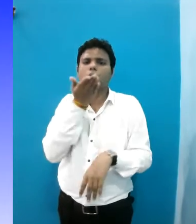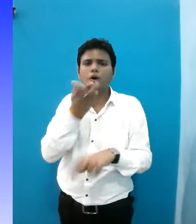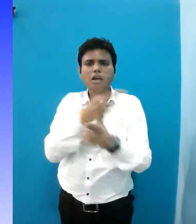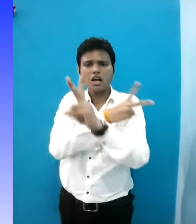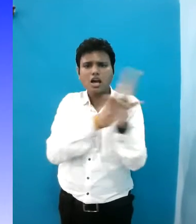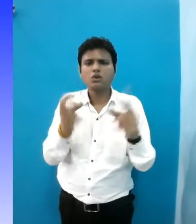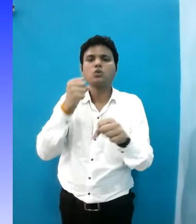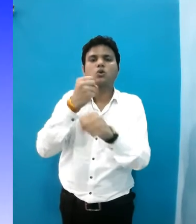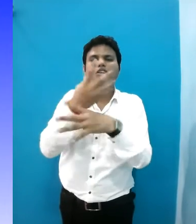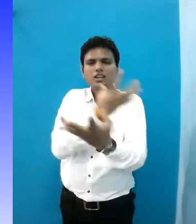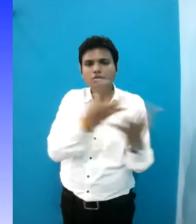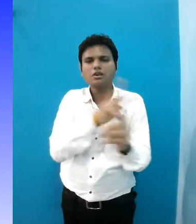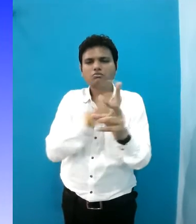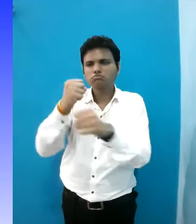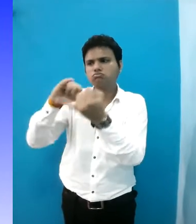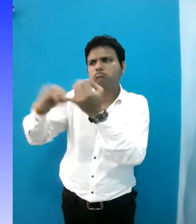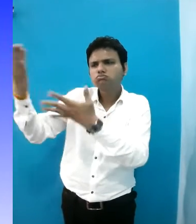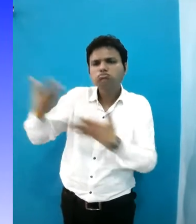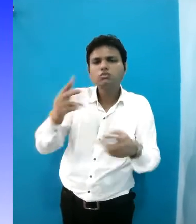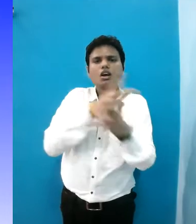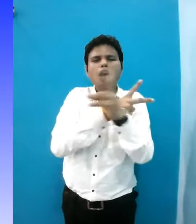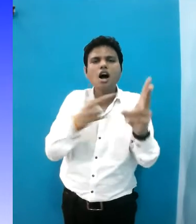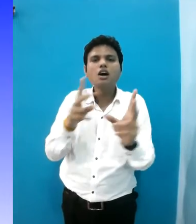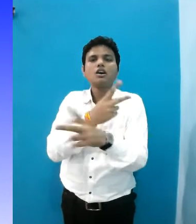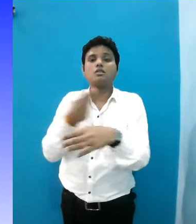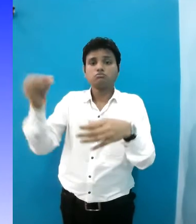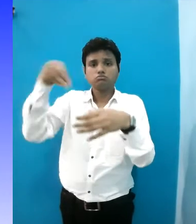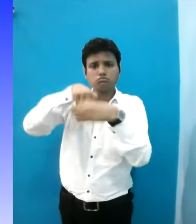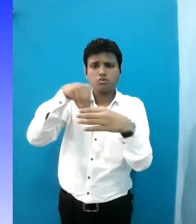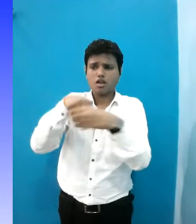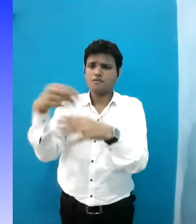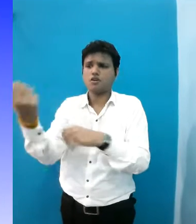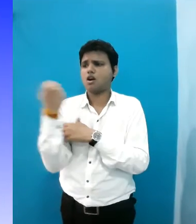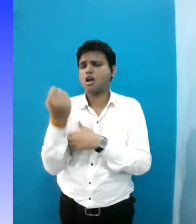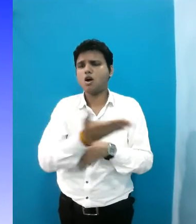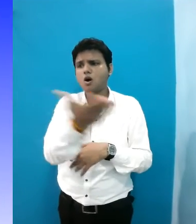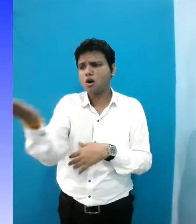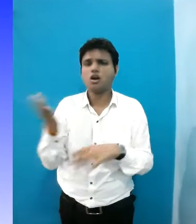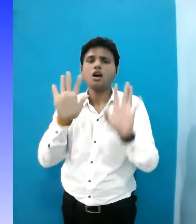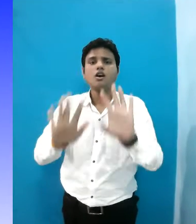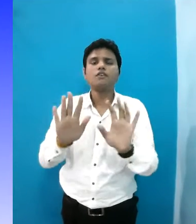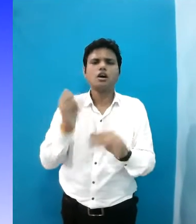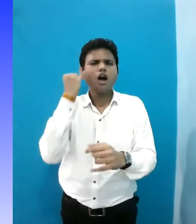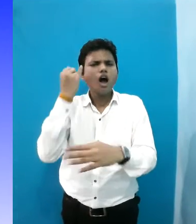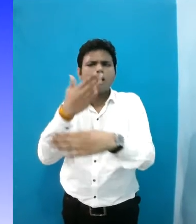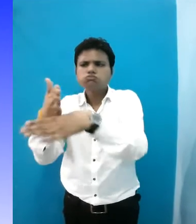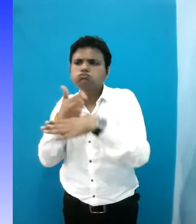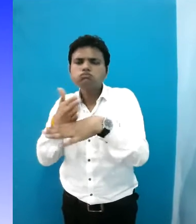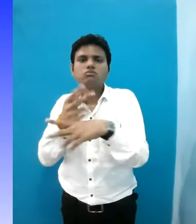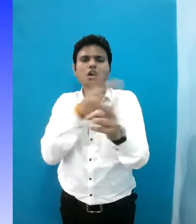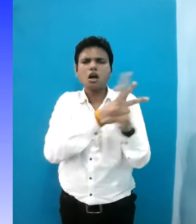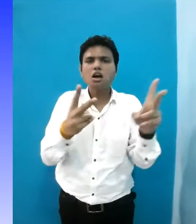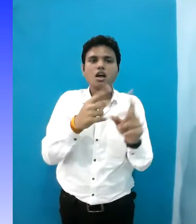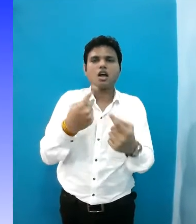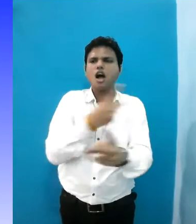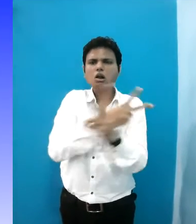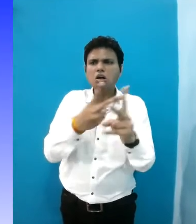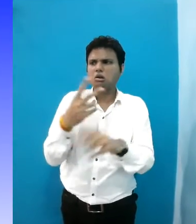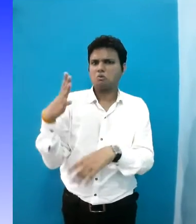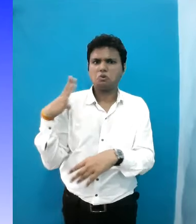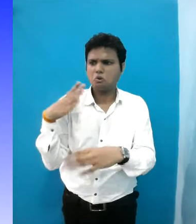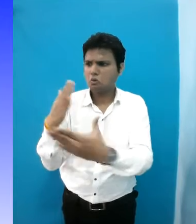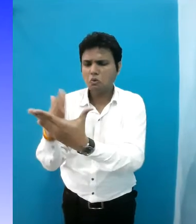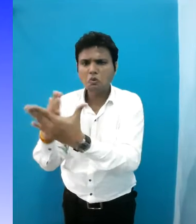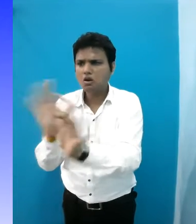air, and goods and services are considered part of everyone's civil rights, where ideas about sharing rather than